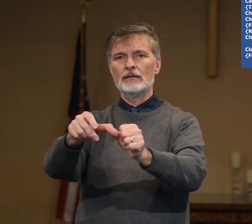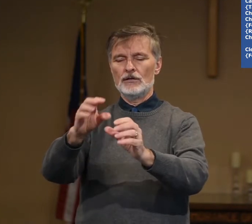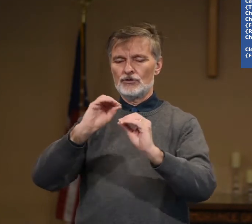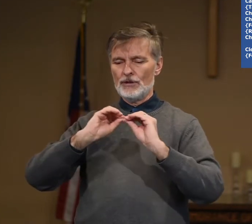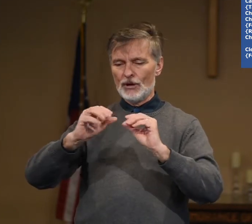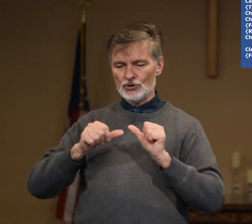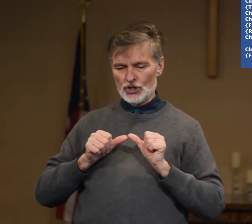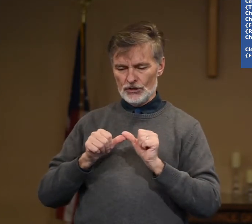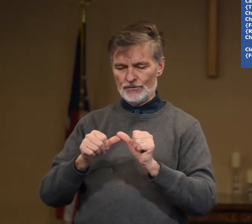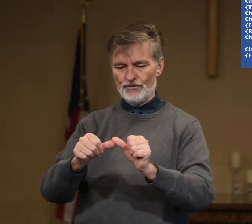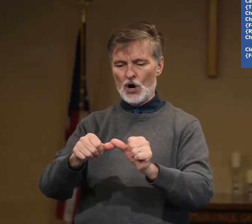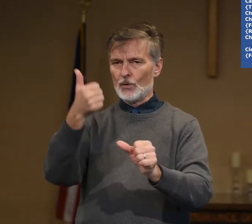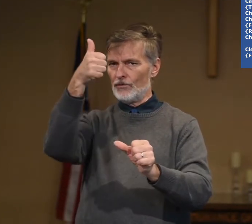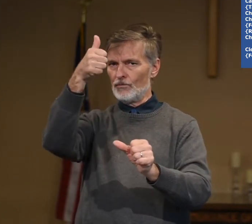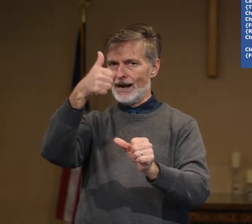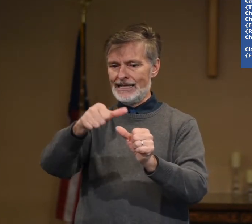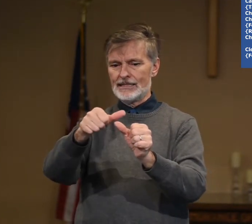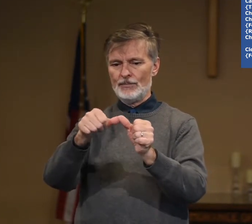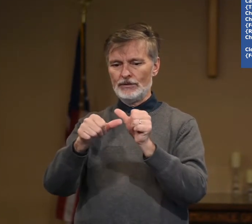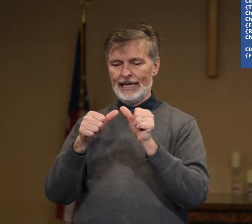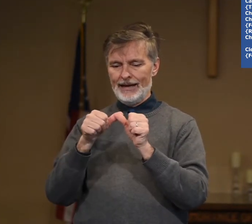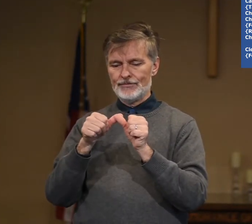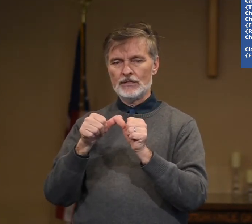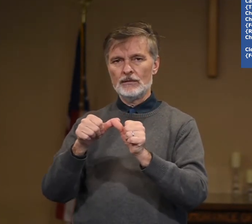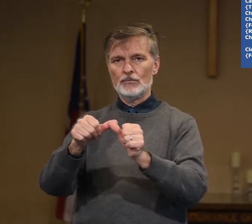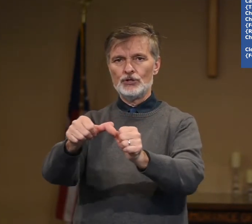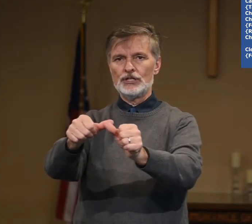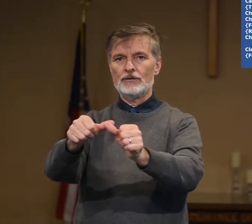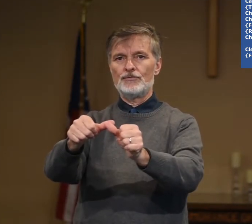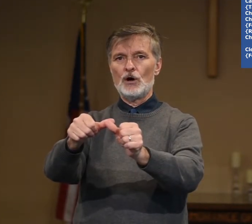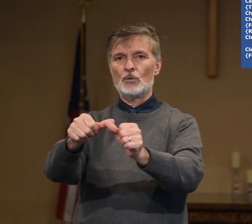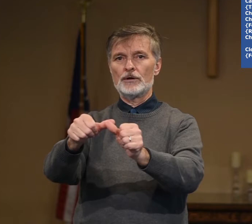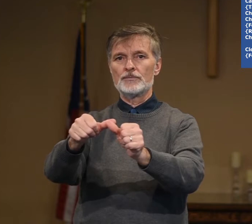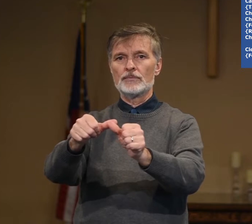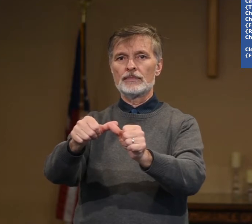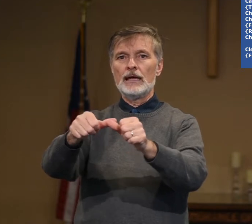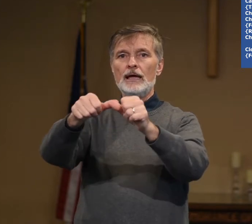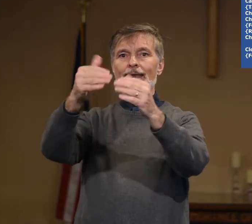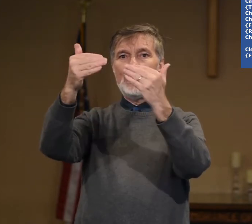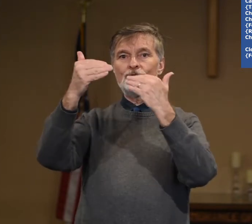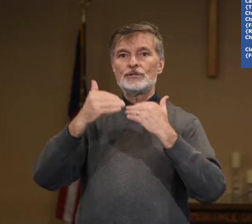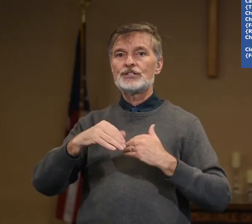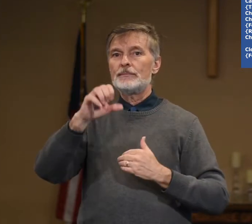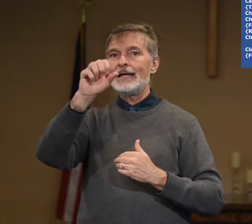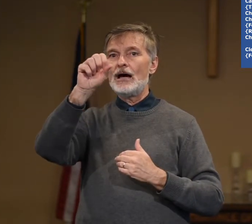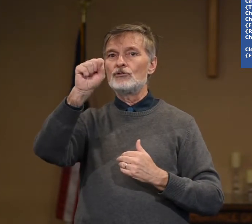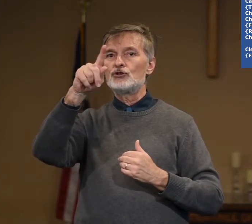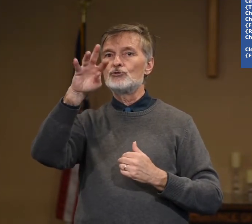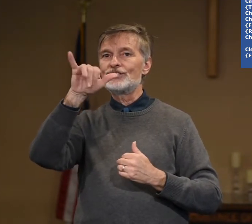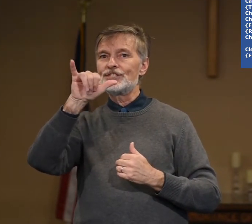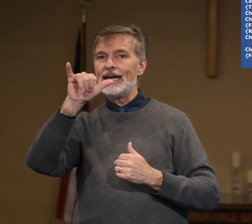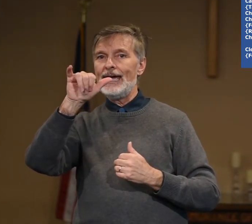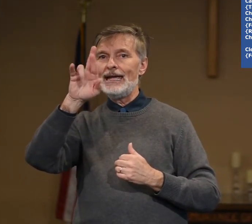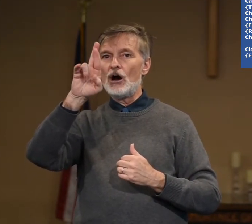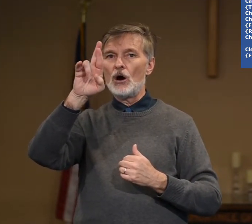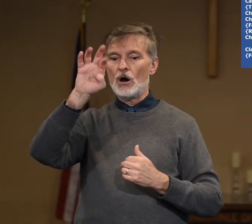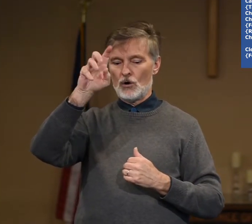So the motion is forward, right thumb on left, pushing it forward. Now if you would skip down to stay or